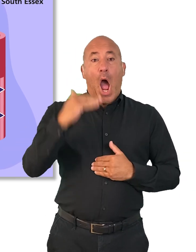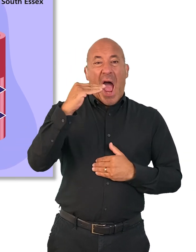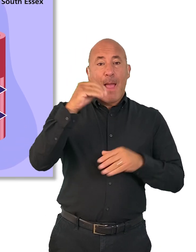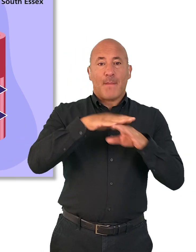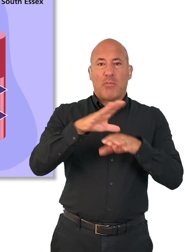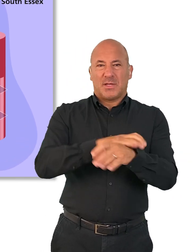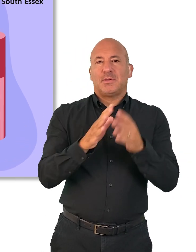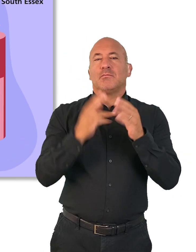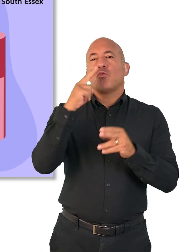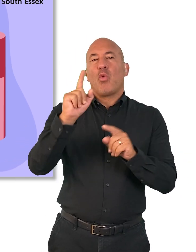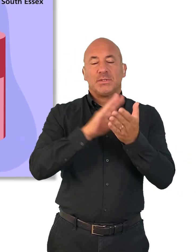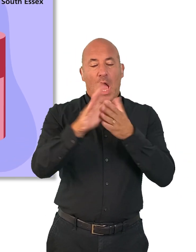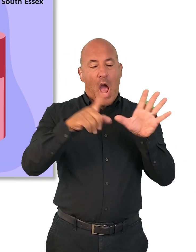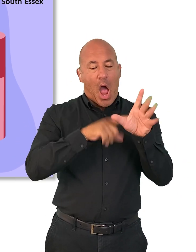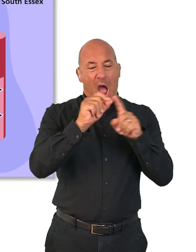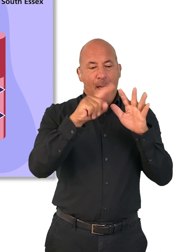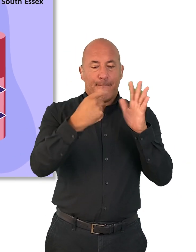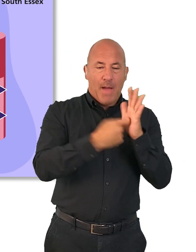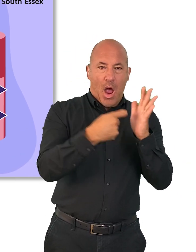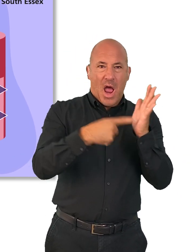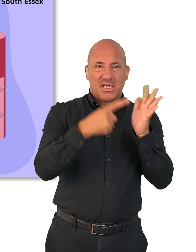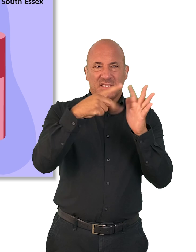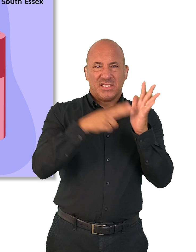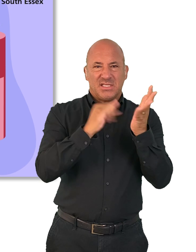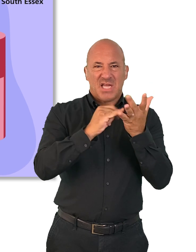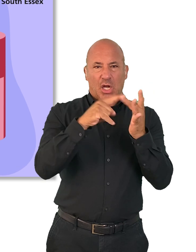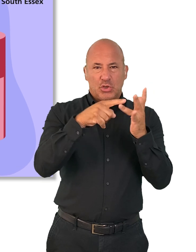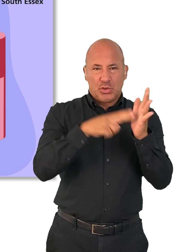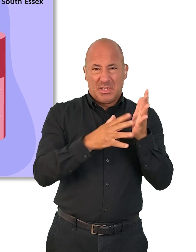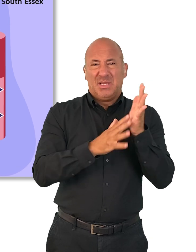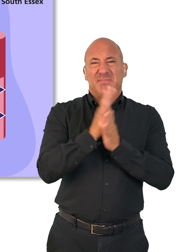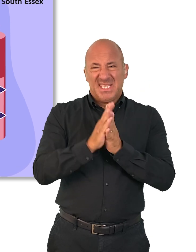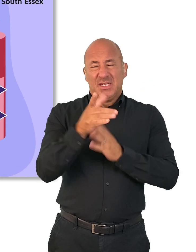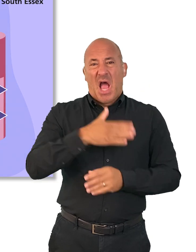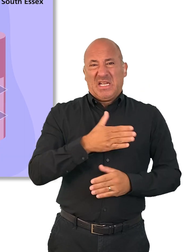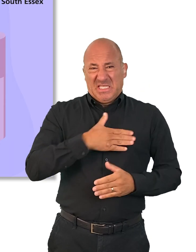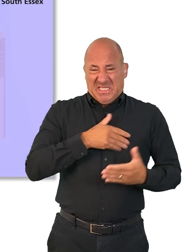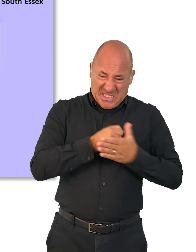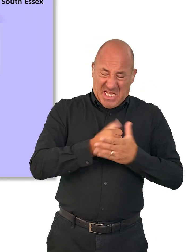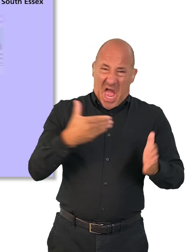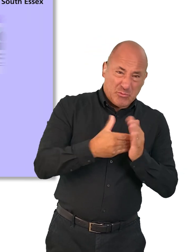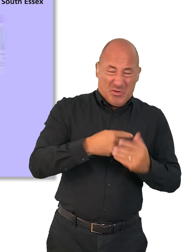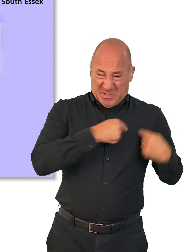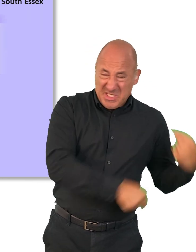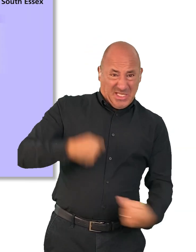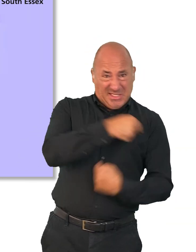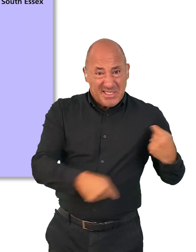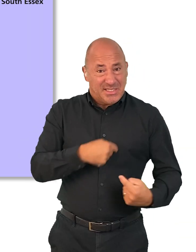is called hypertension, which means your heart is working harder when pumping blood around your body. Your GP surgery has